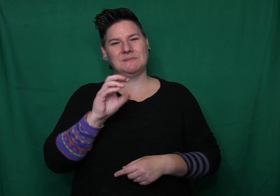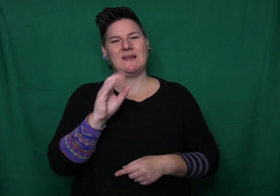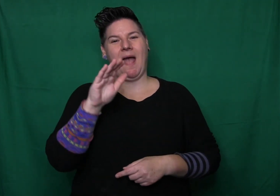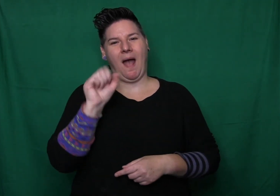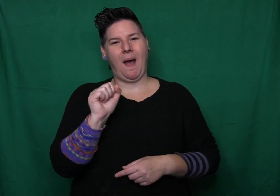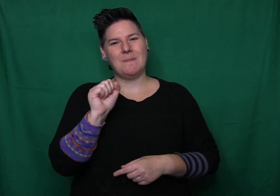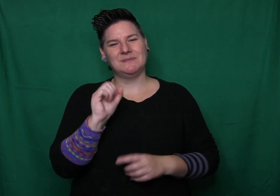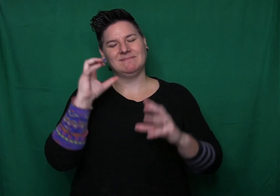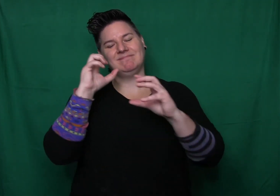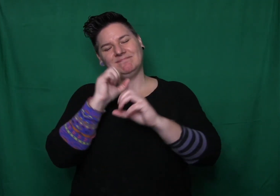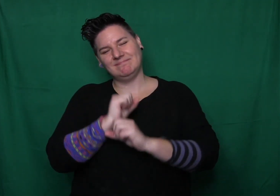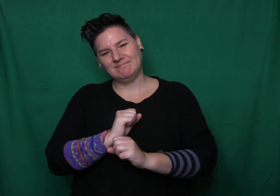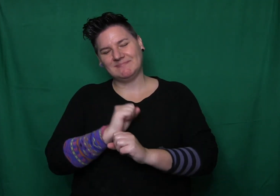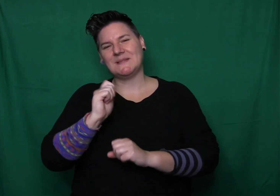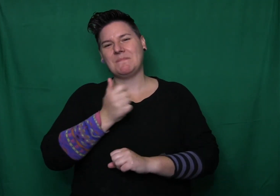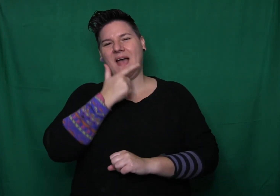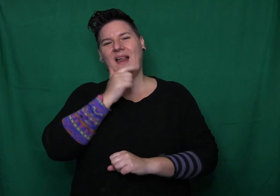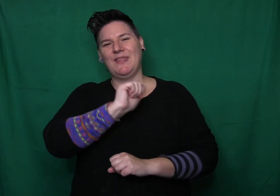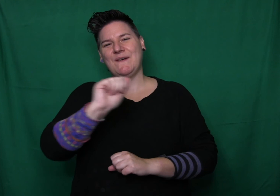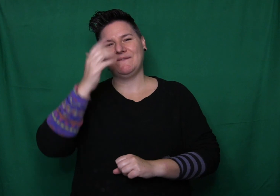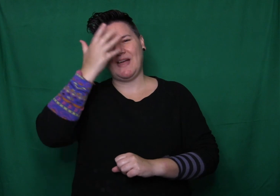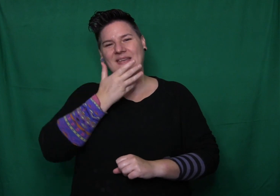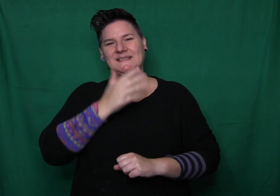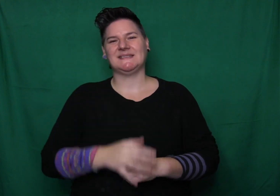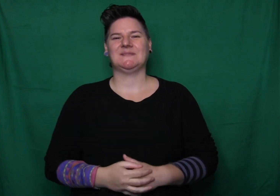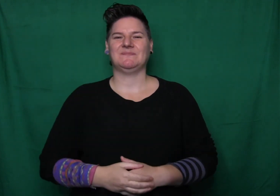All of them had huge smiles on their faces for the whole night.